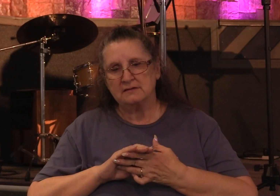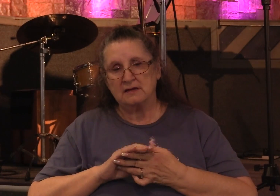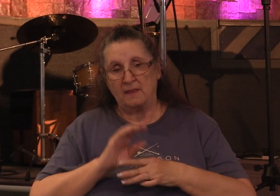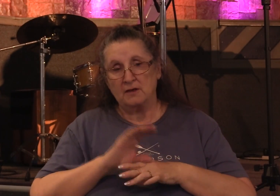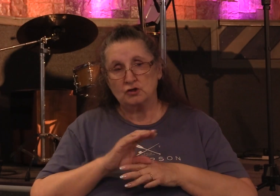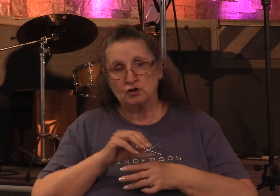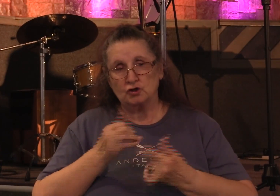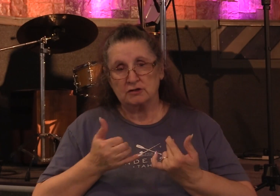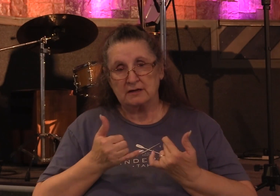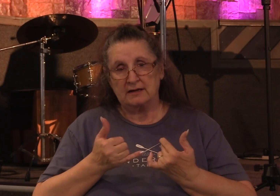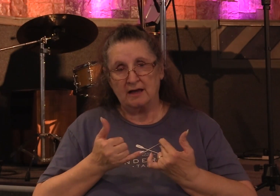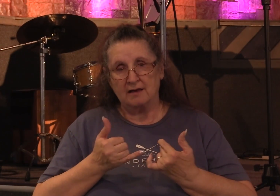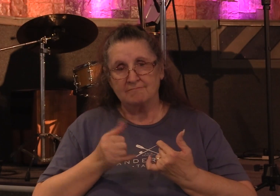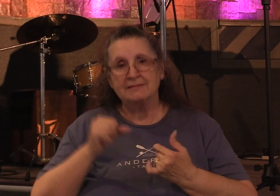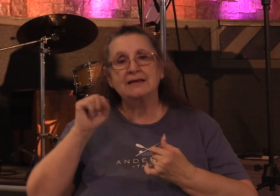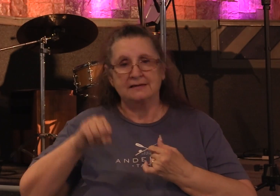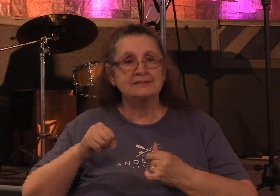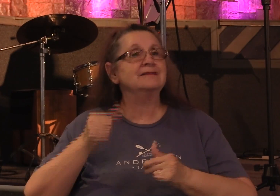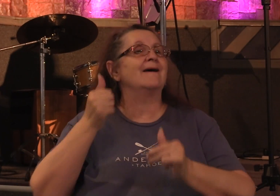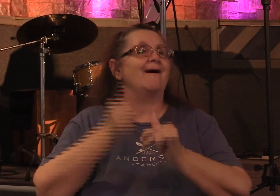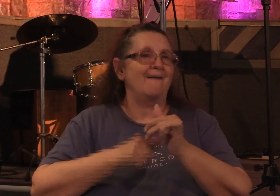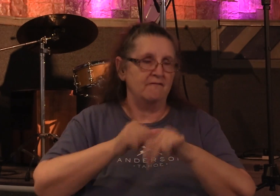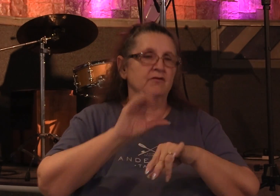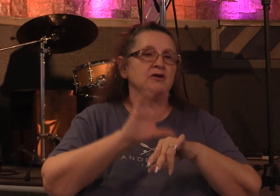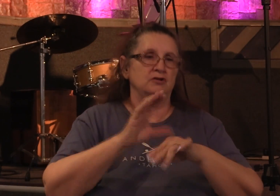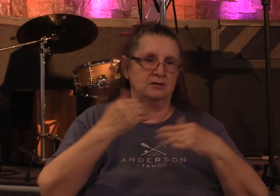they're in every church all over the world